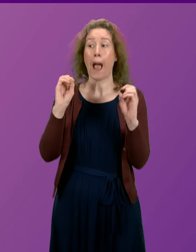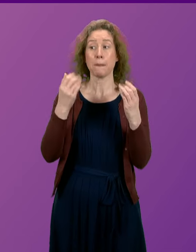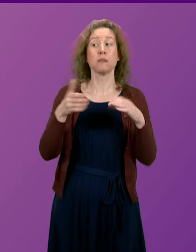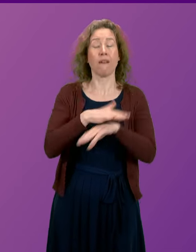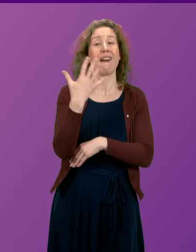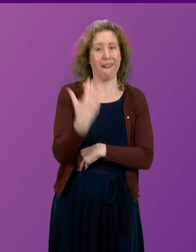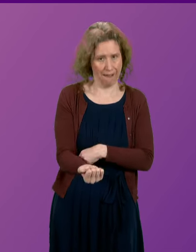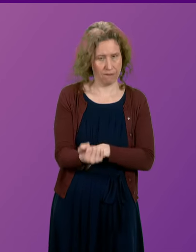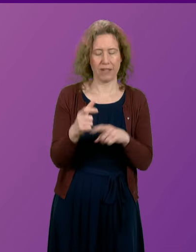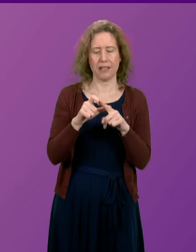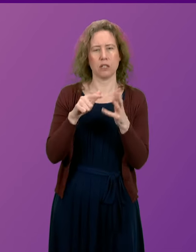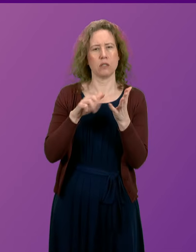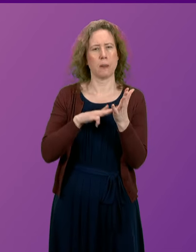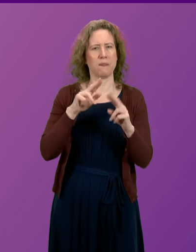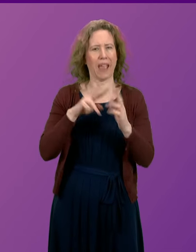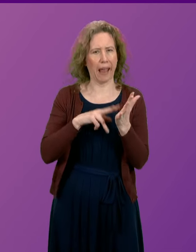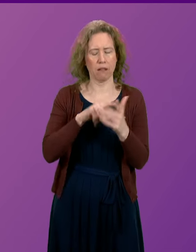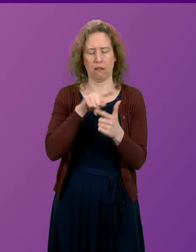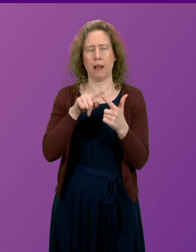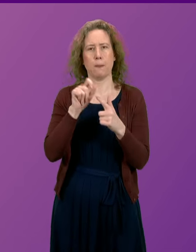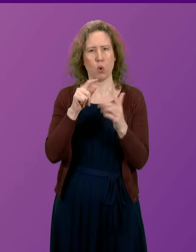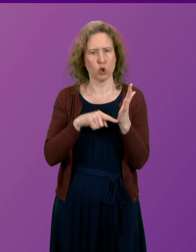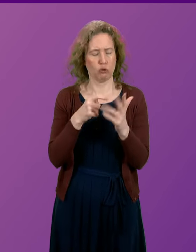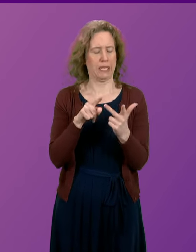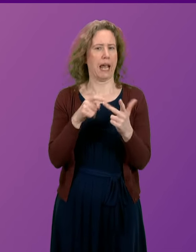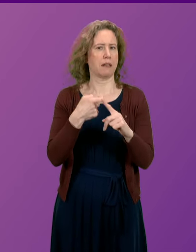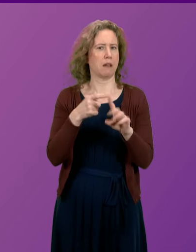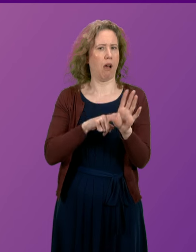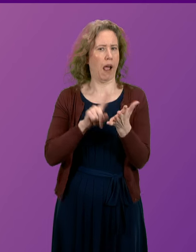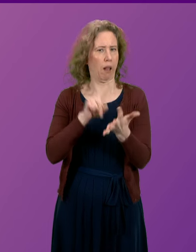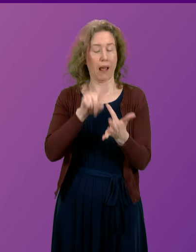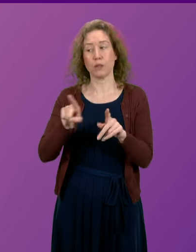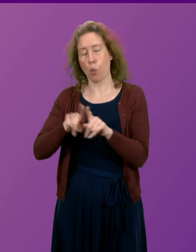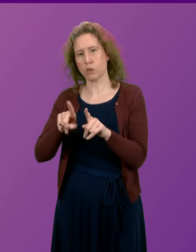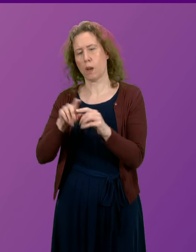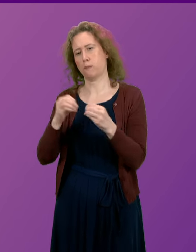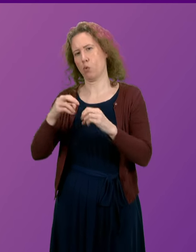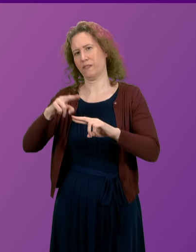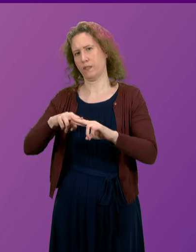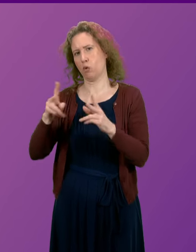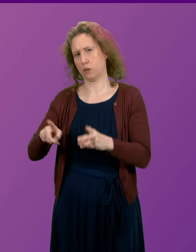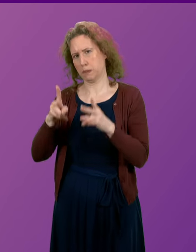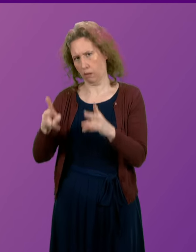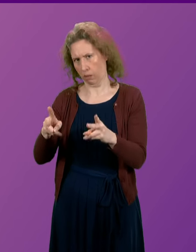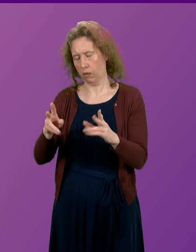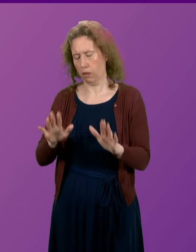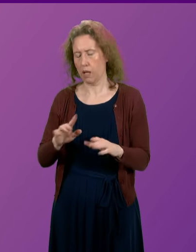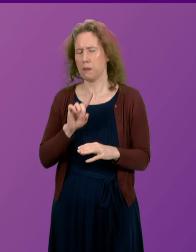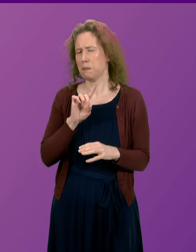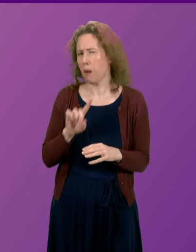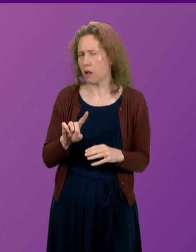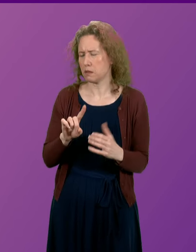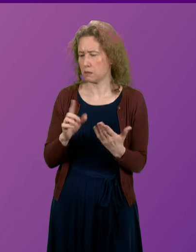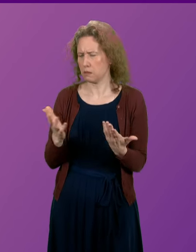available in Dunvegan, in Portree and also in Kyle and also, of course, at the Broadford Hospital. But I